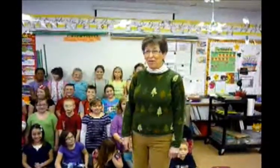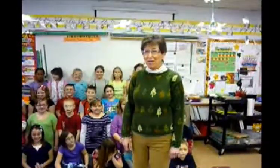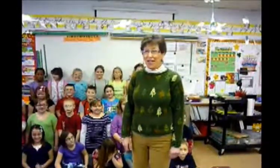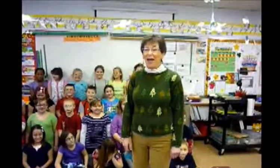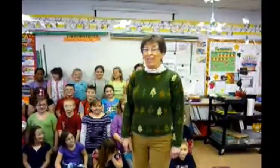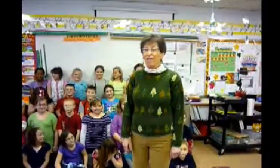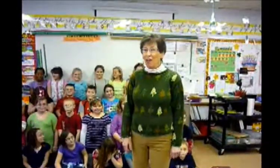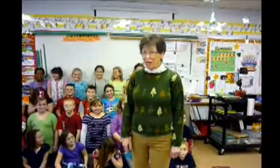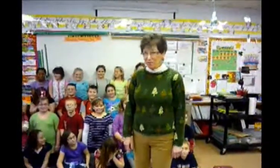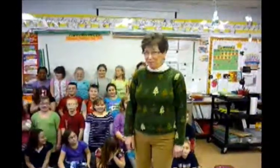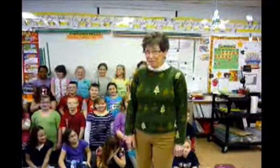and volume.